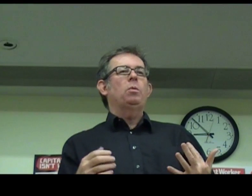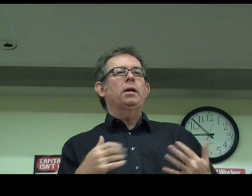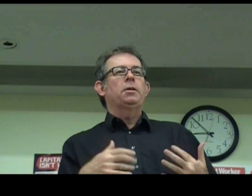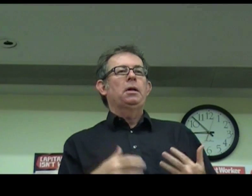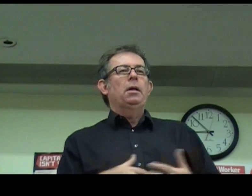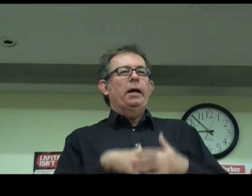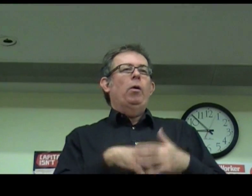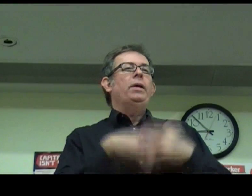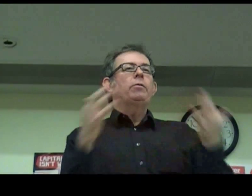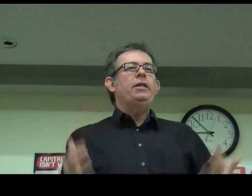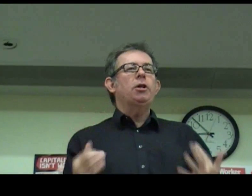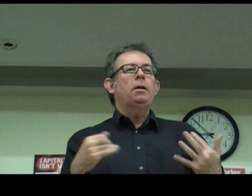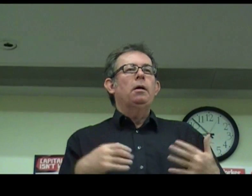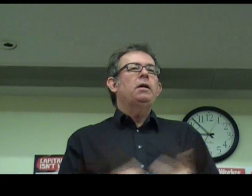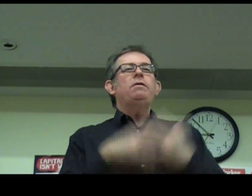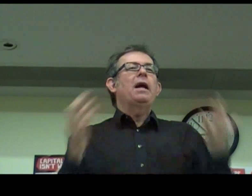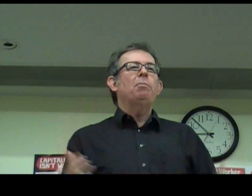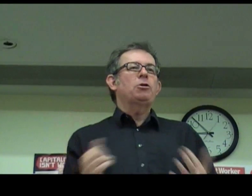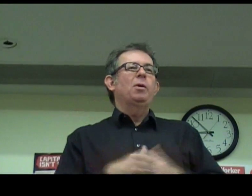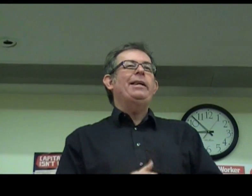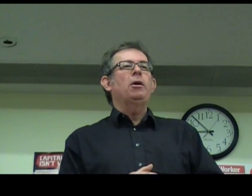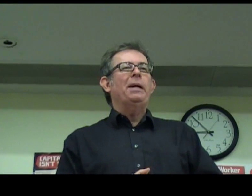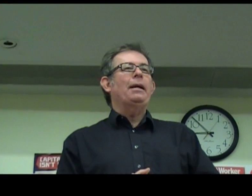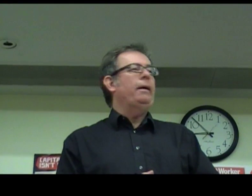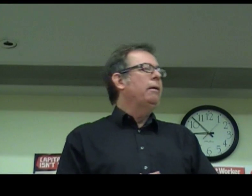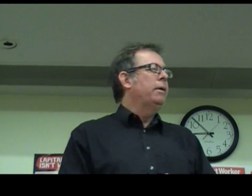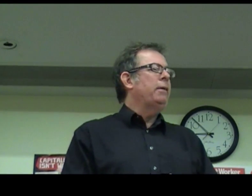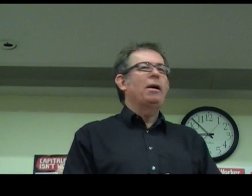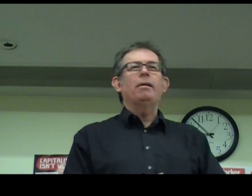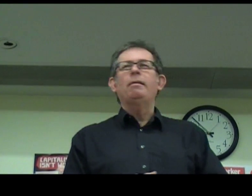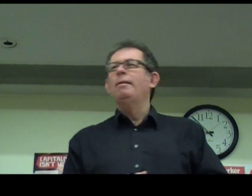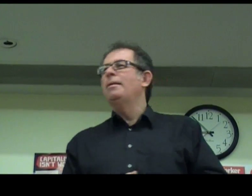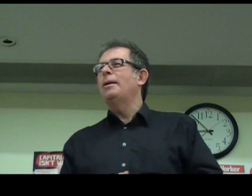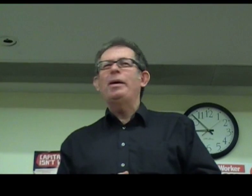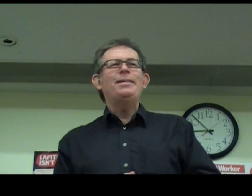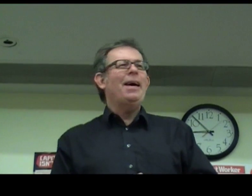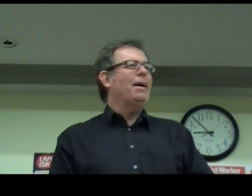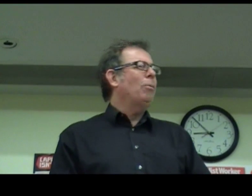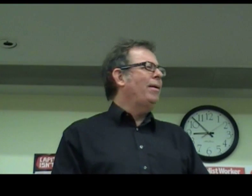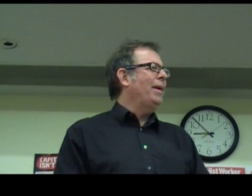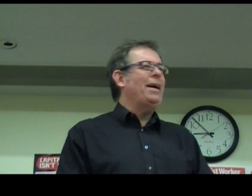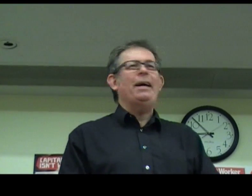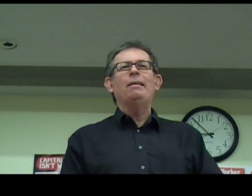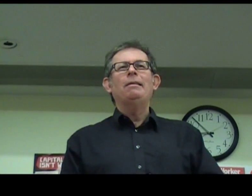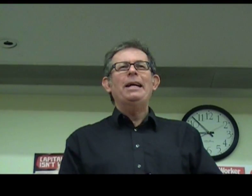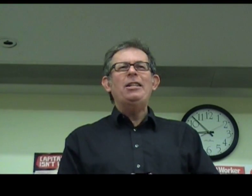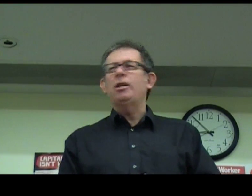the world or in the region that have developed much more economically than Iran. So where is that? Where are they? Egypt?